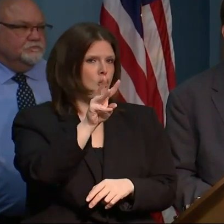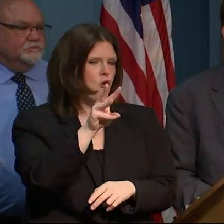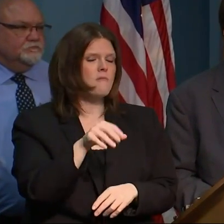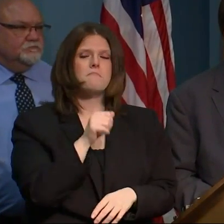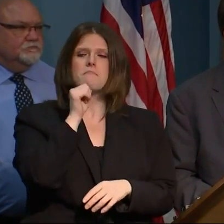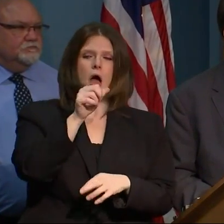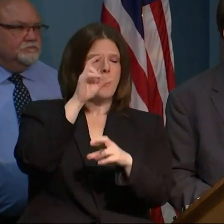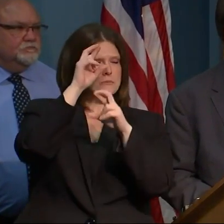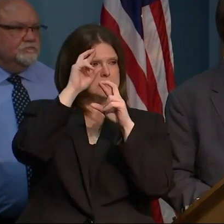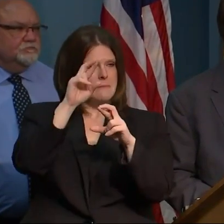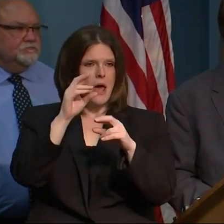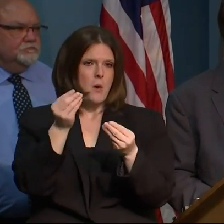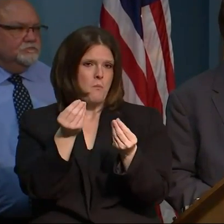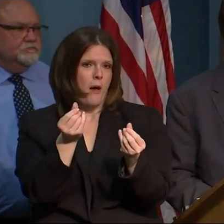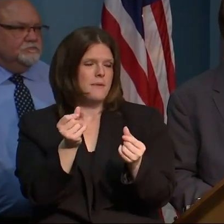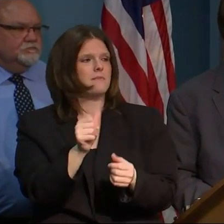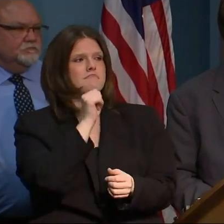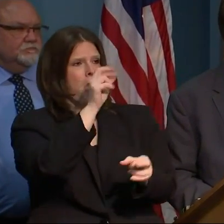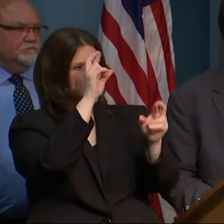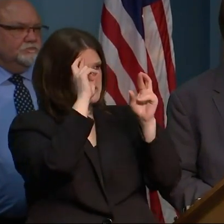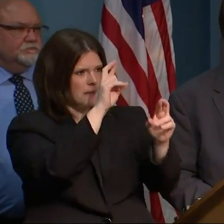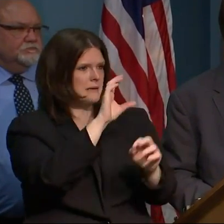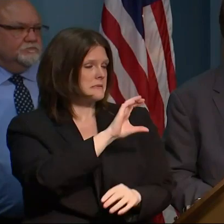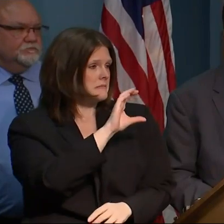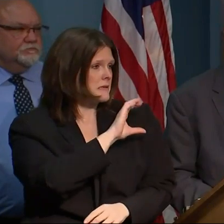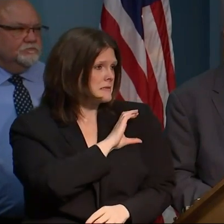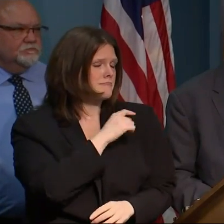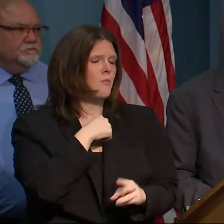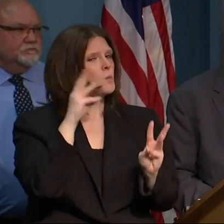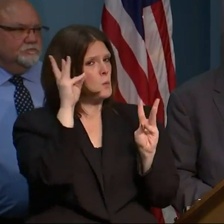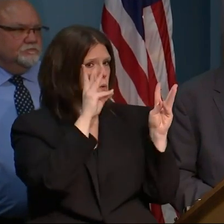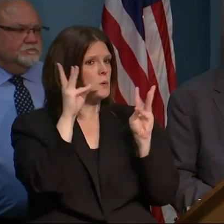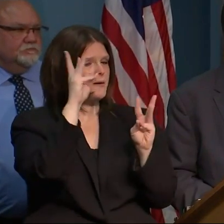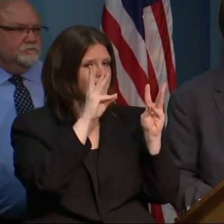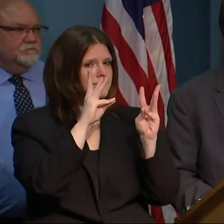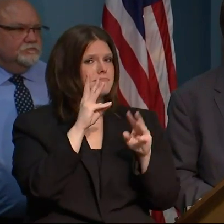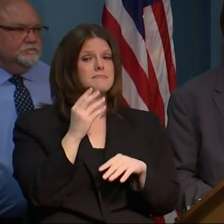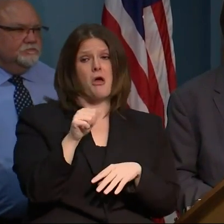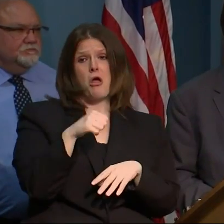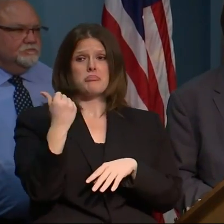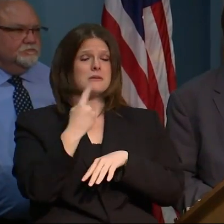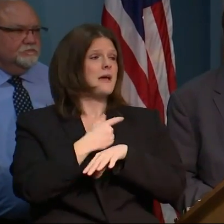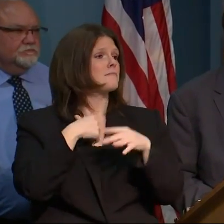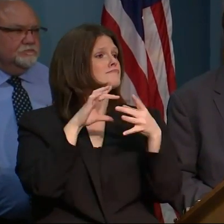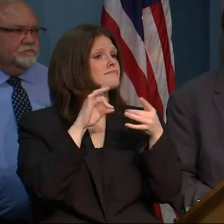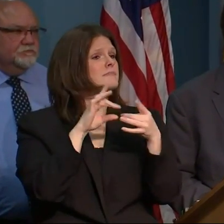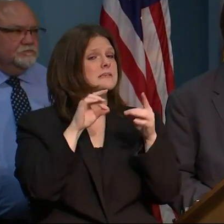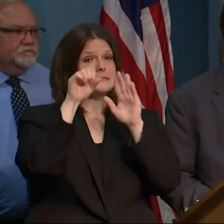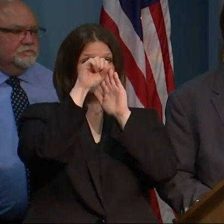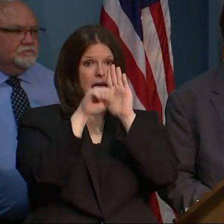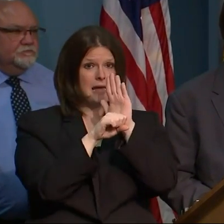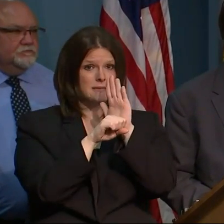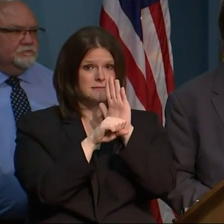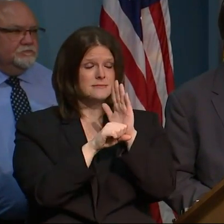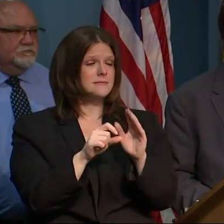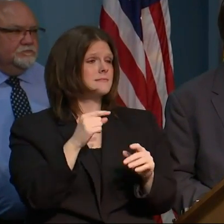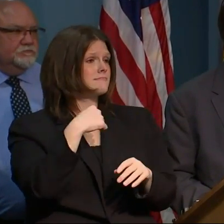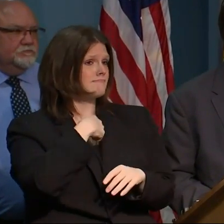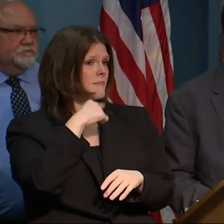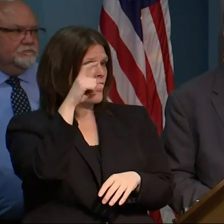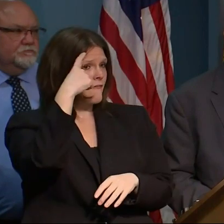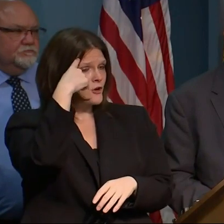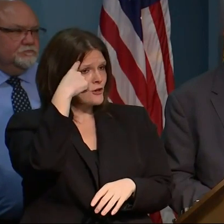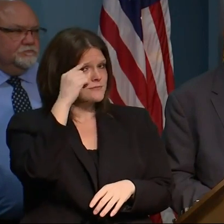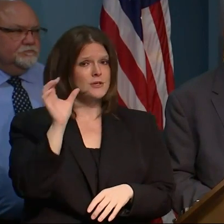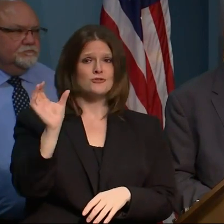property or to respect our citizens. And I'll say again, as I said the other day, this state, this governor and the city of Charlotte